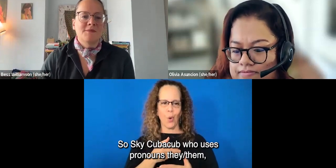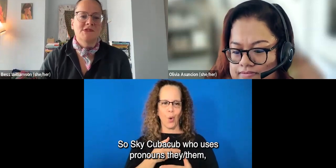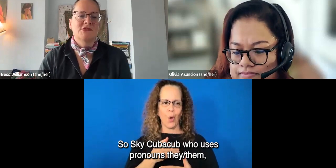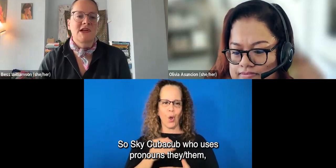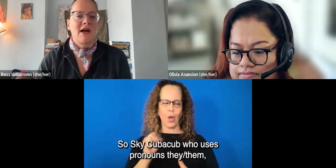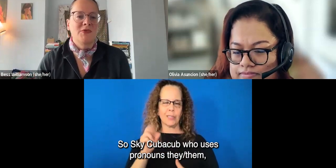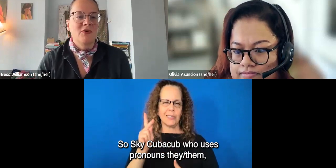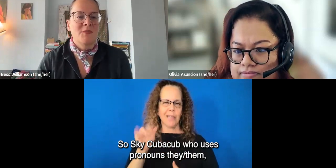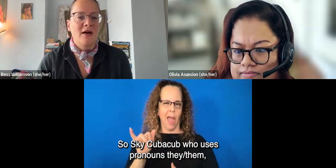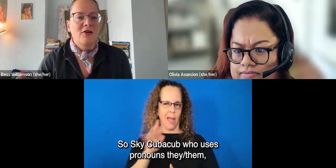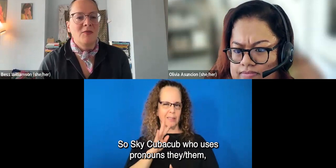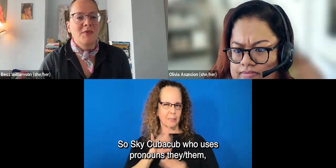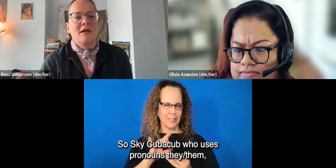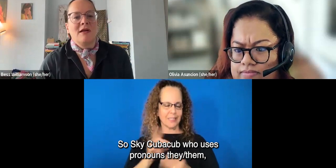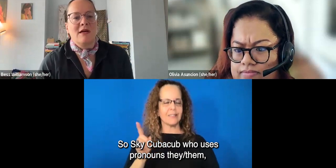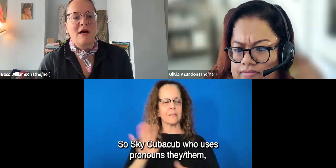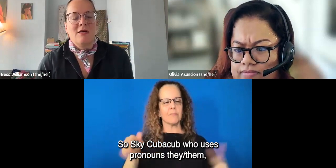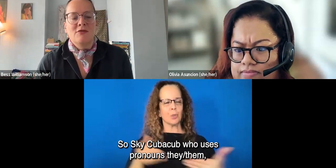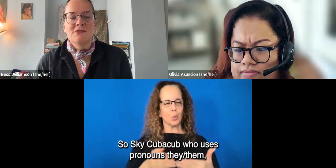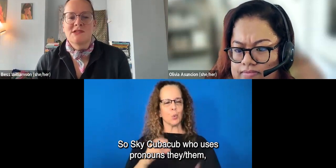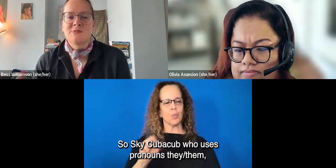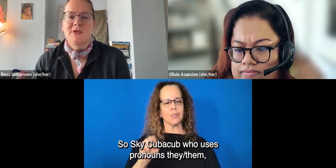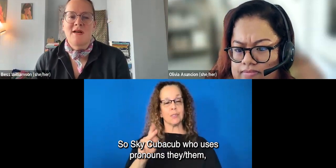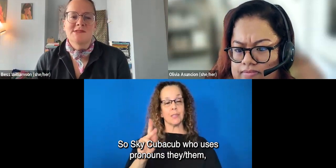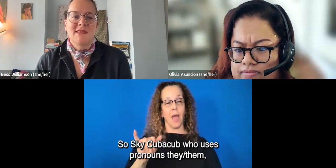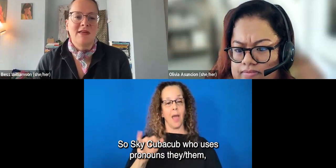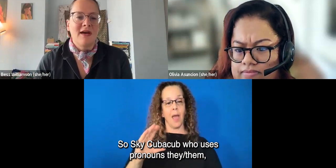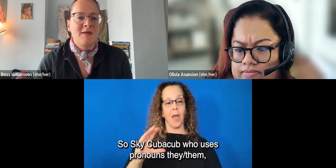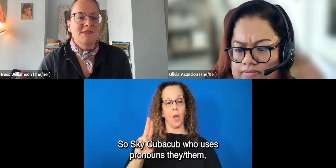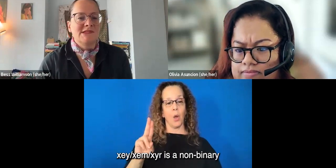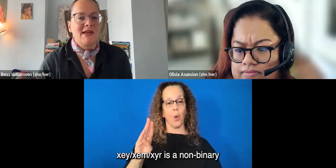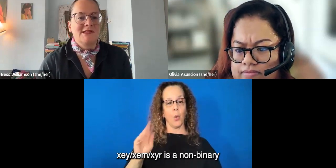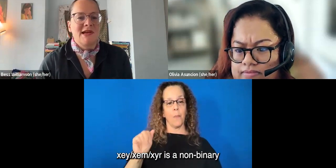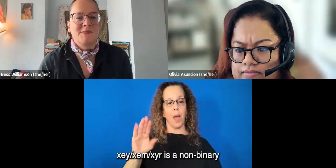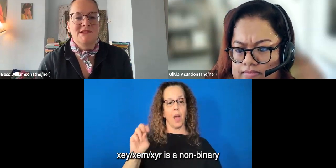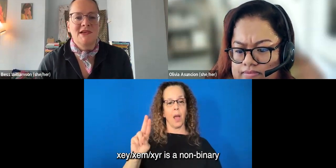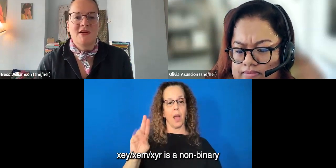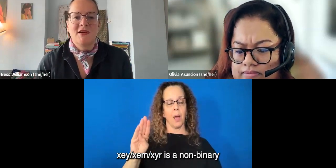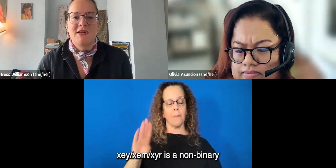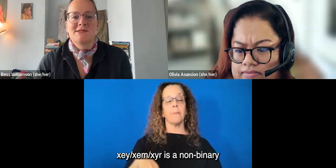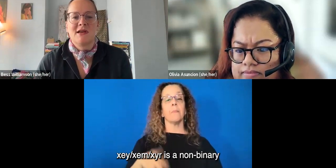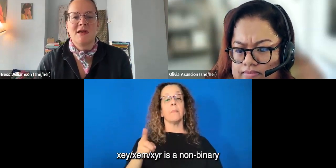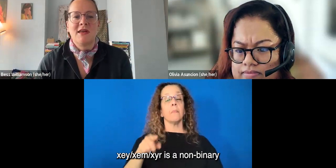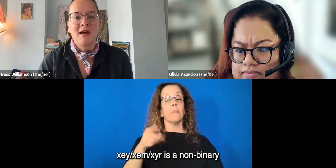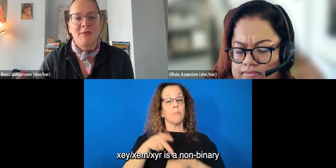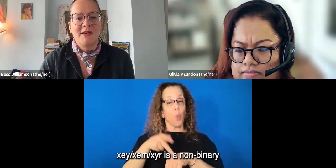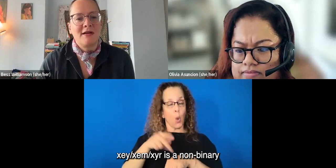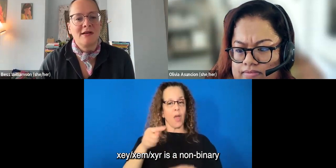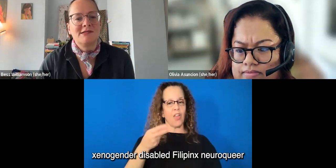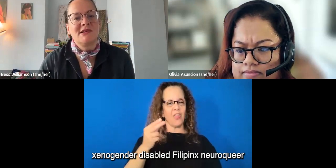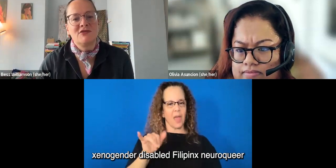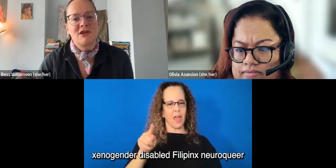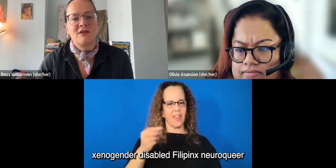So Skye Kubakob, who uses pronouns they, them, say, them, zeer, is a non